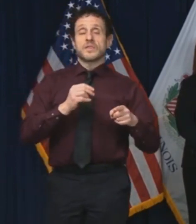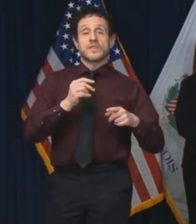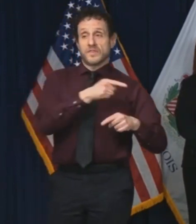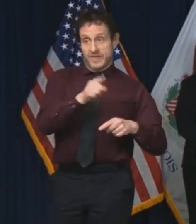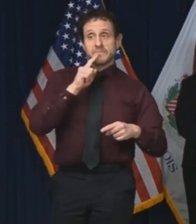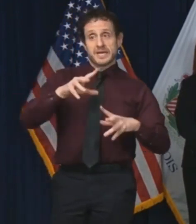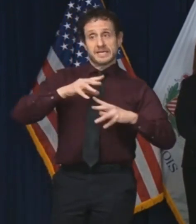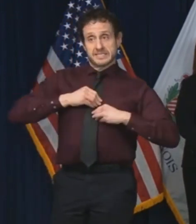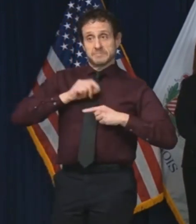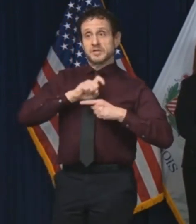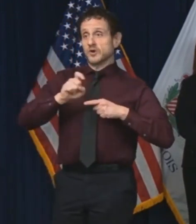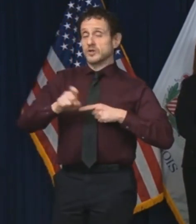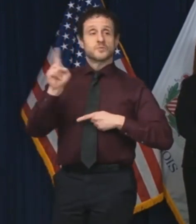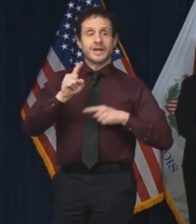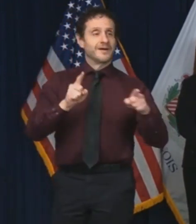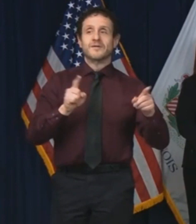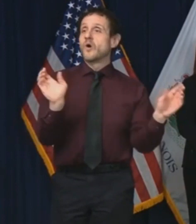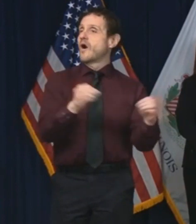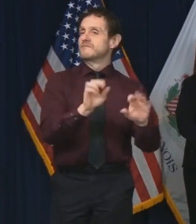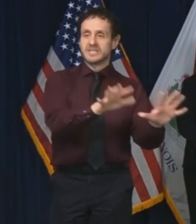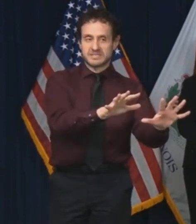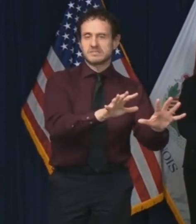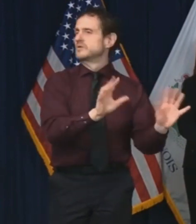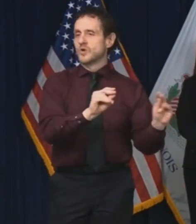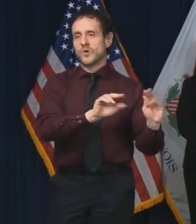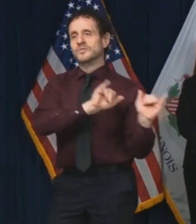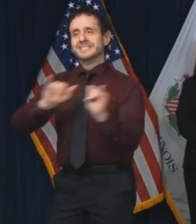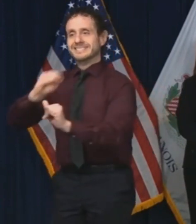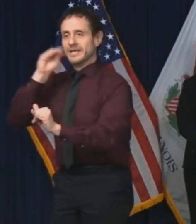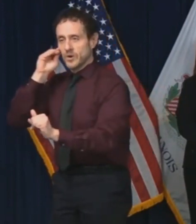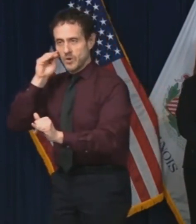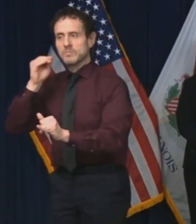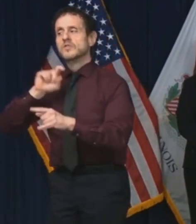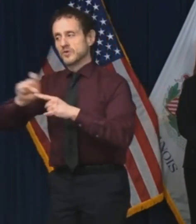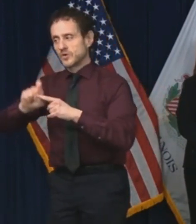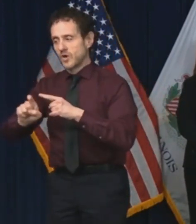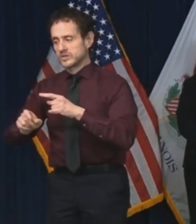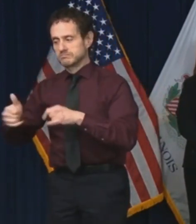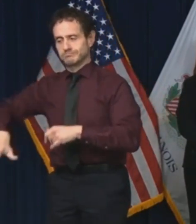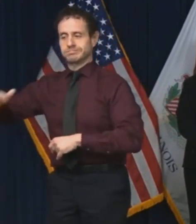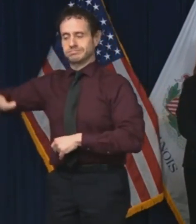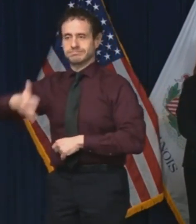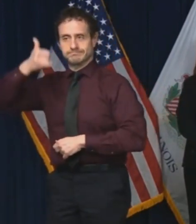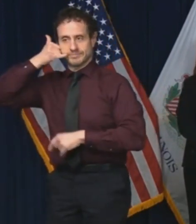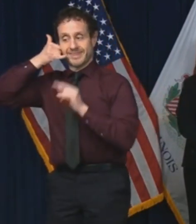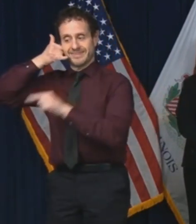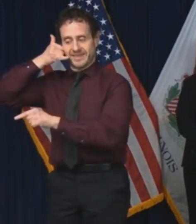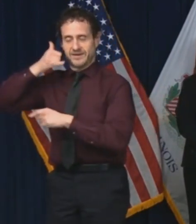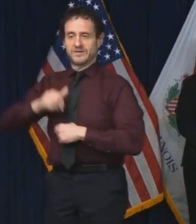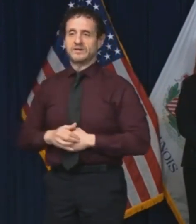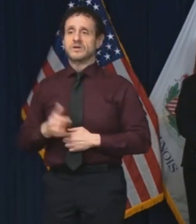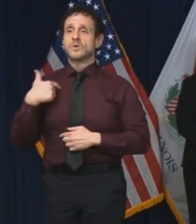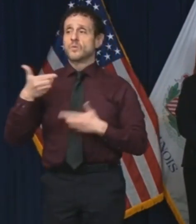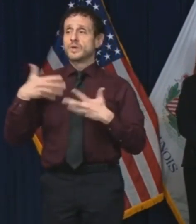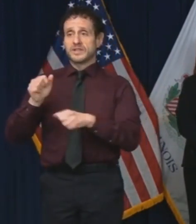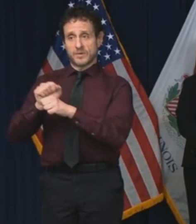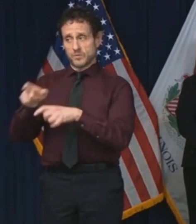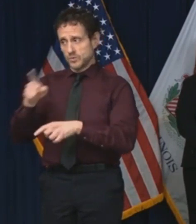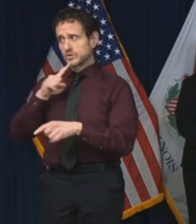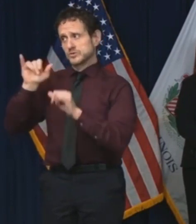taking calls from the safety of their home. In addition, we are allowing caseworkers to practice social distancing